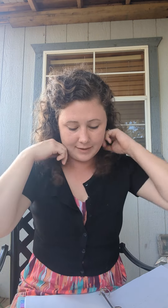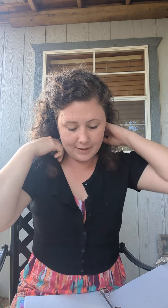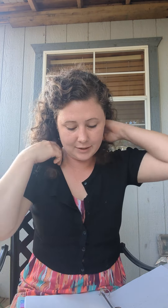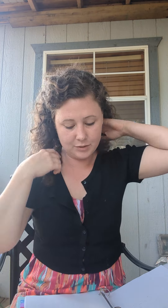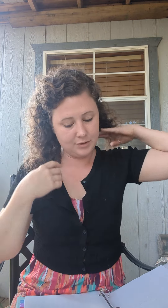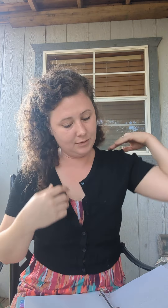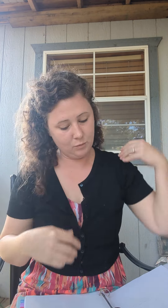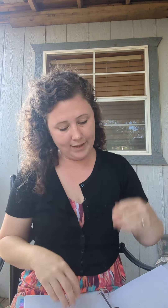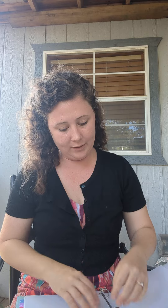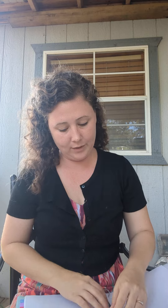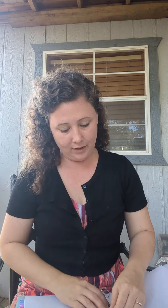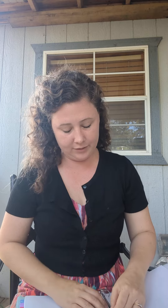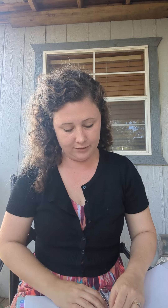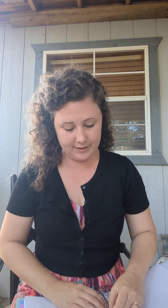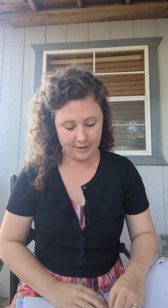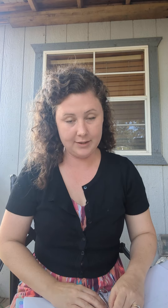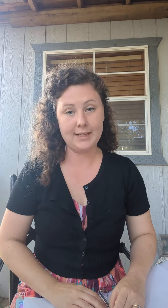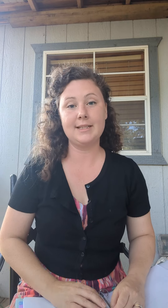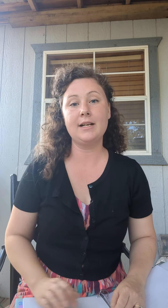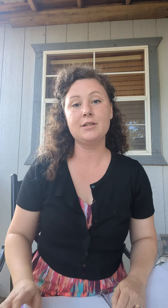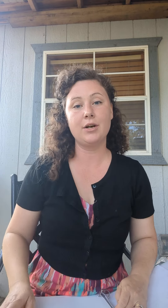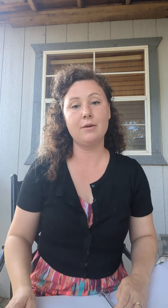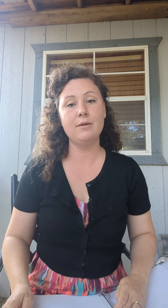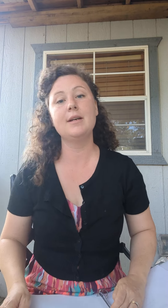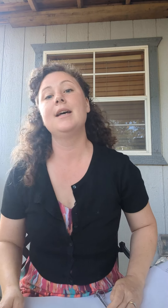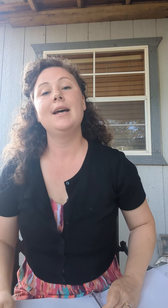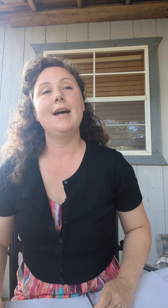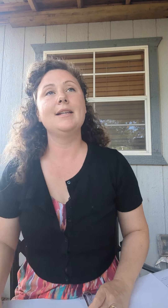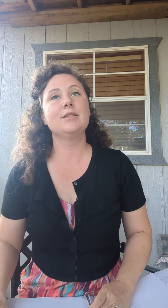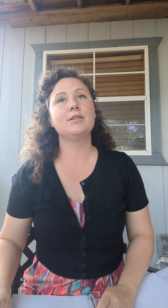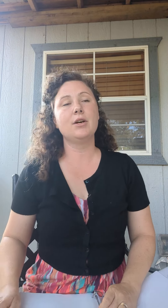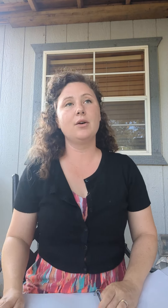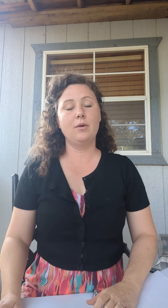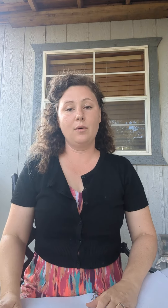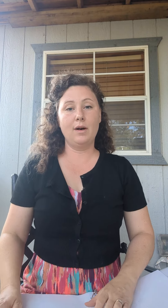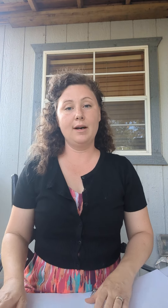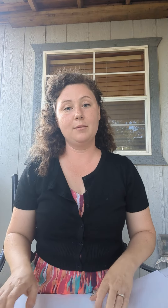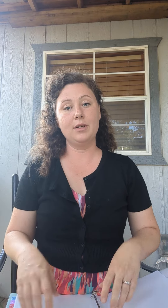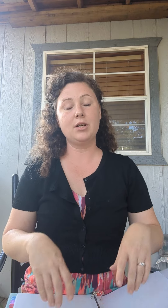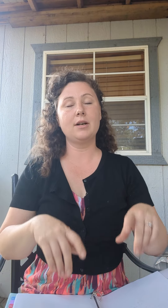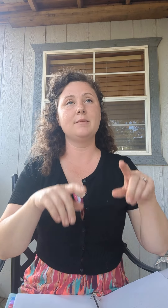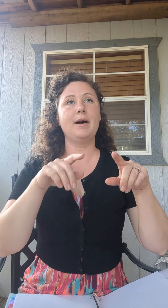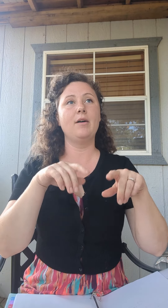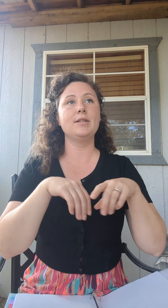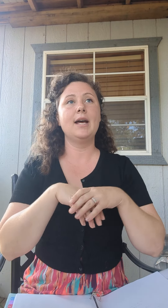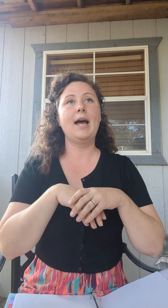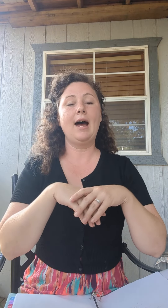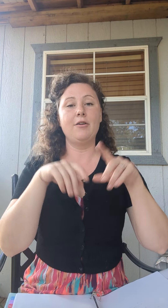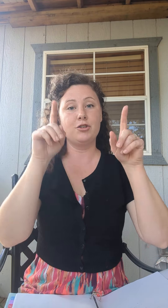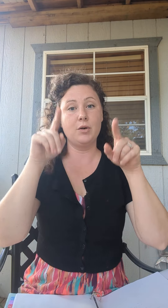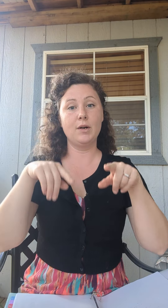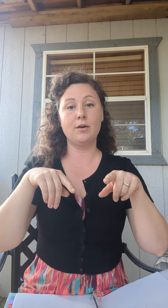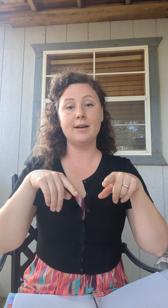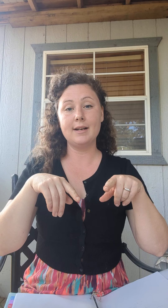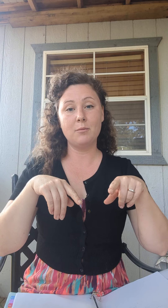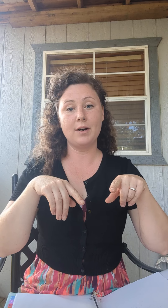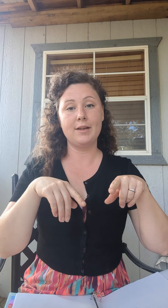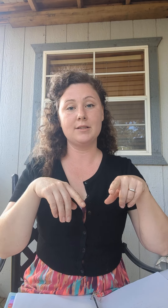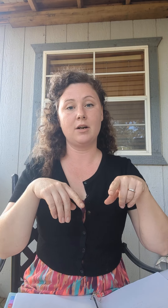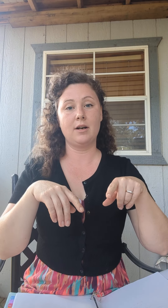This week we also did our tic-tac-toe and so we talked about how to show a grid and where things are.